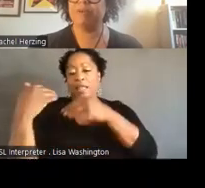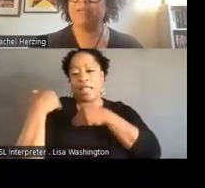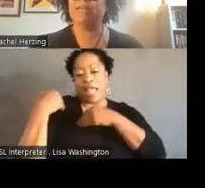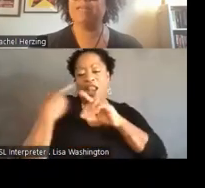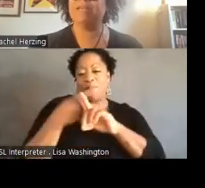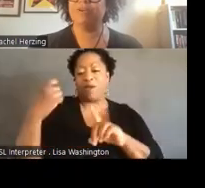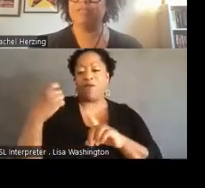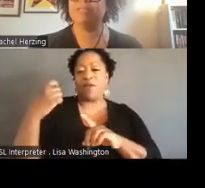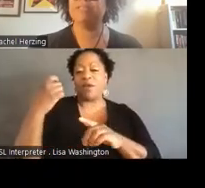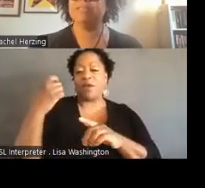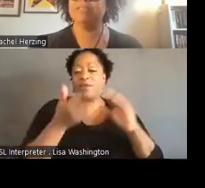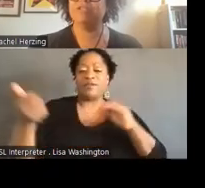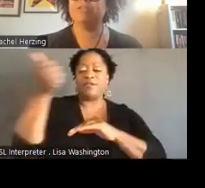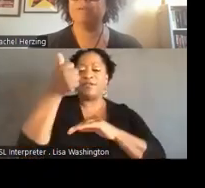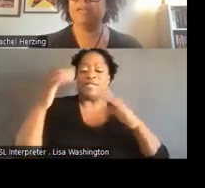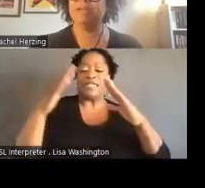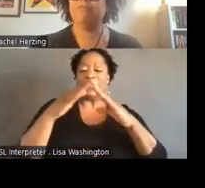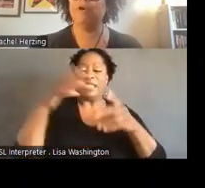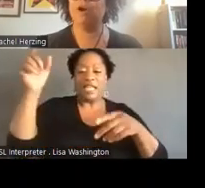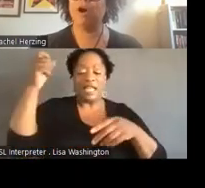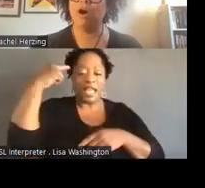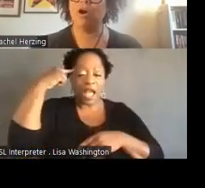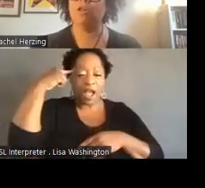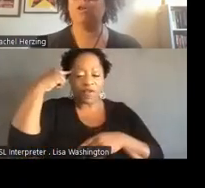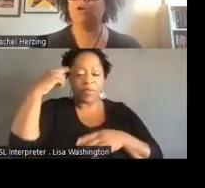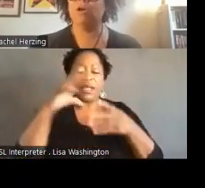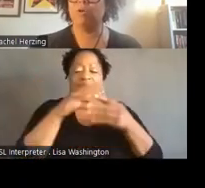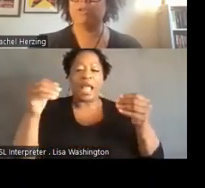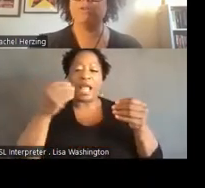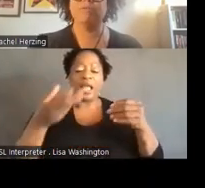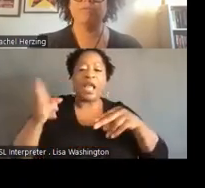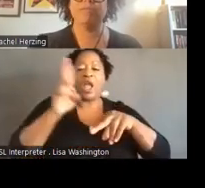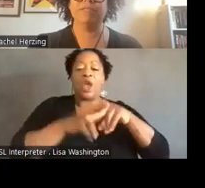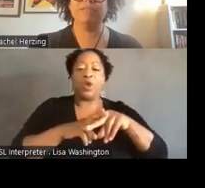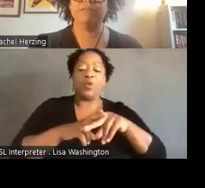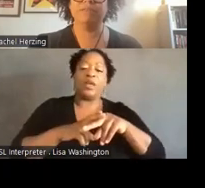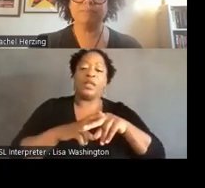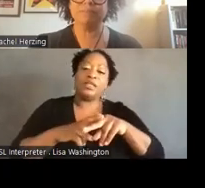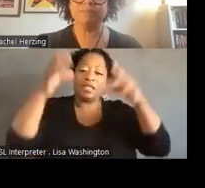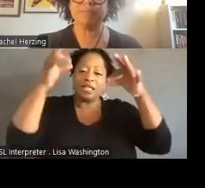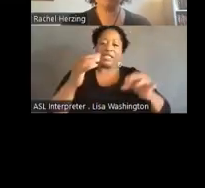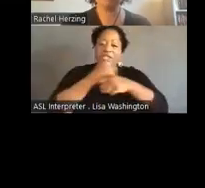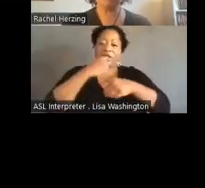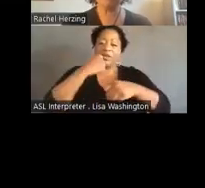government, and increased decision-making for all Oakland residents.